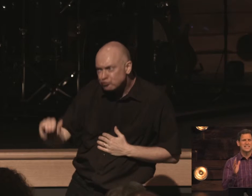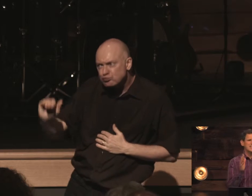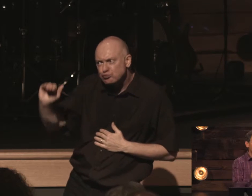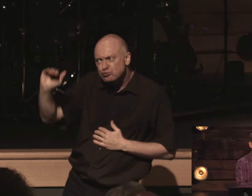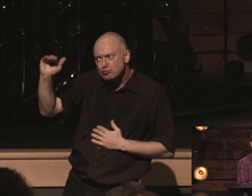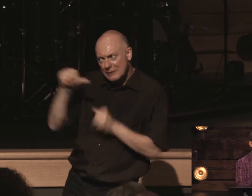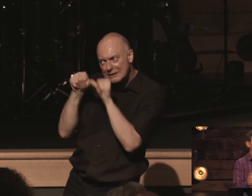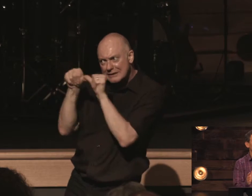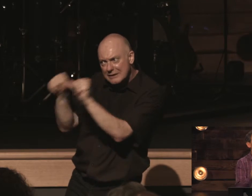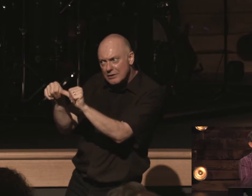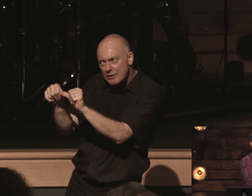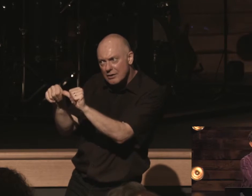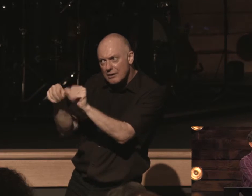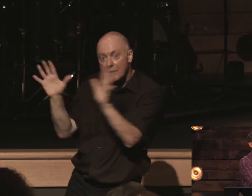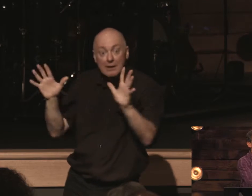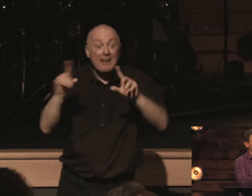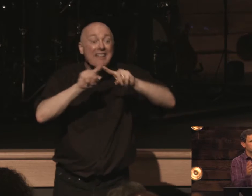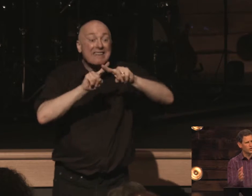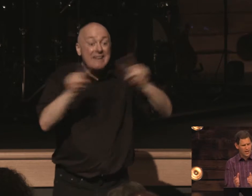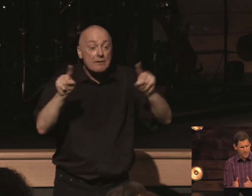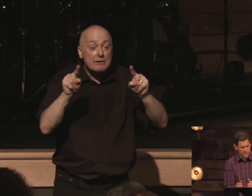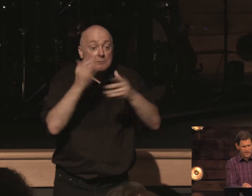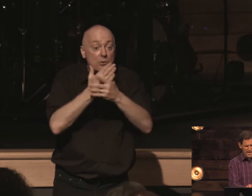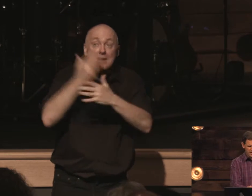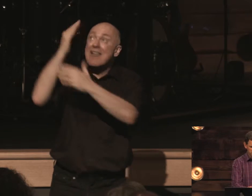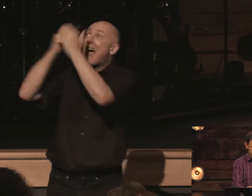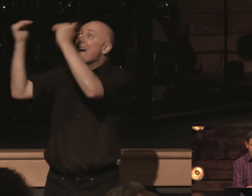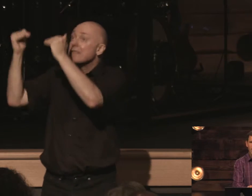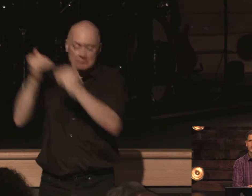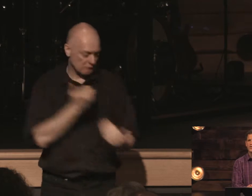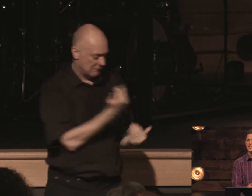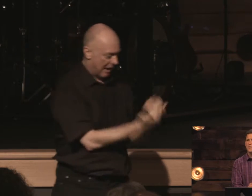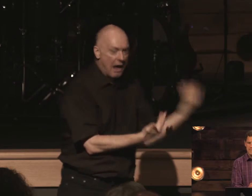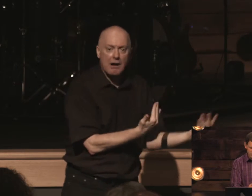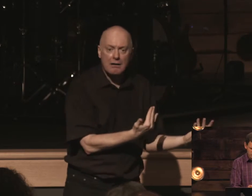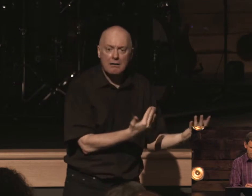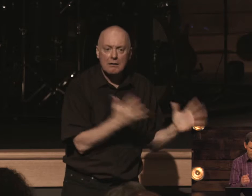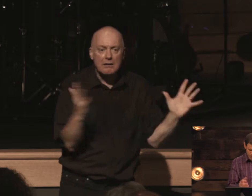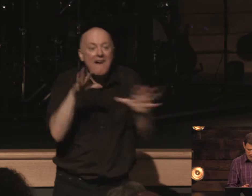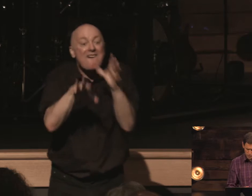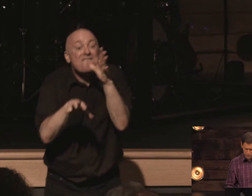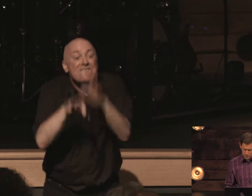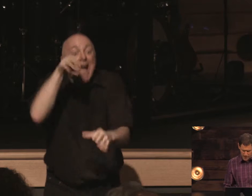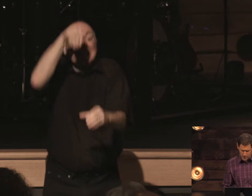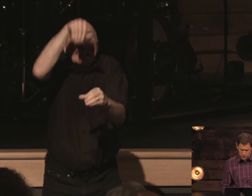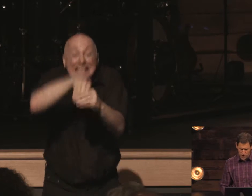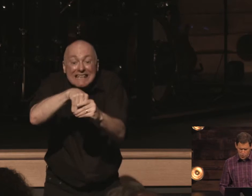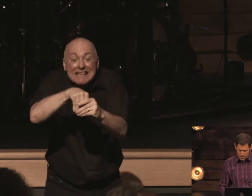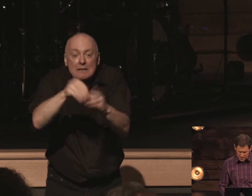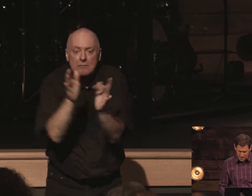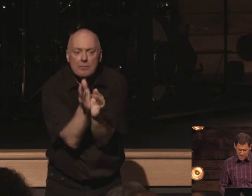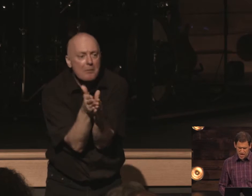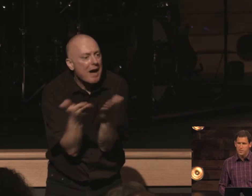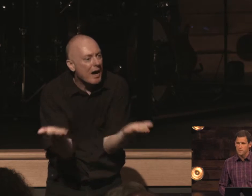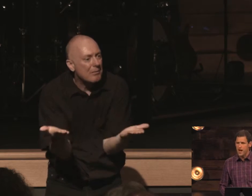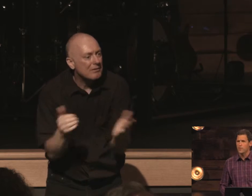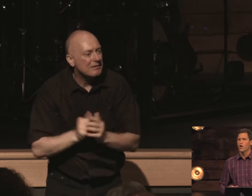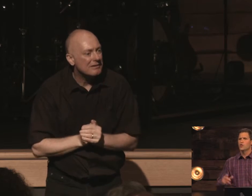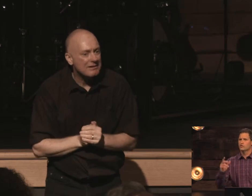difference between eternal hell and eternal heaven is found within the message of the gospel found within the bible there's